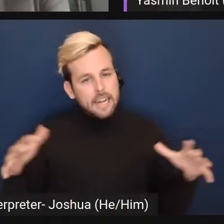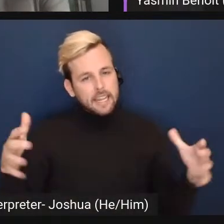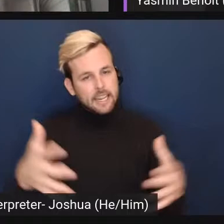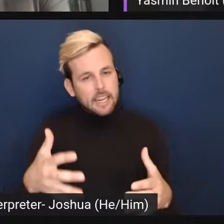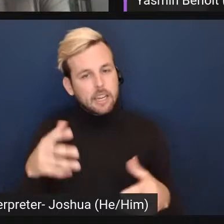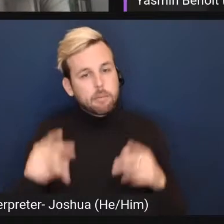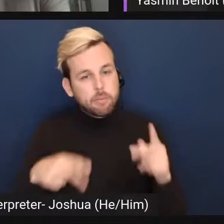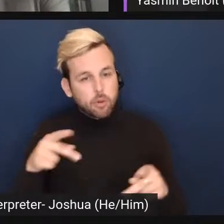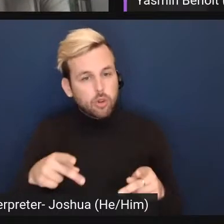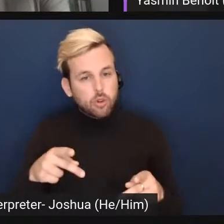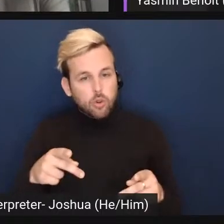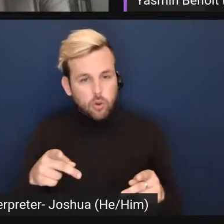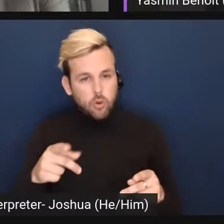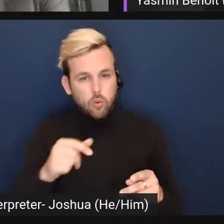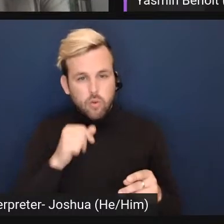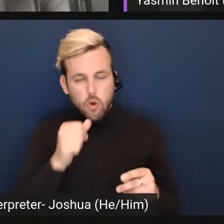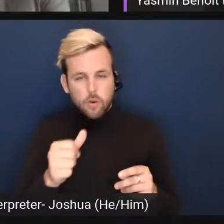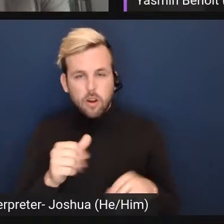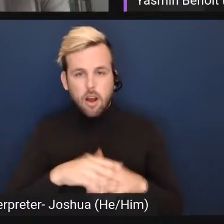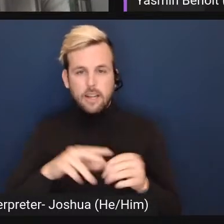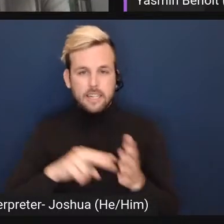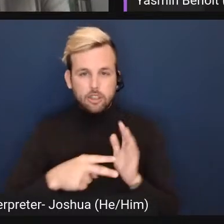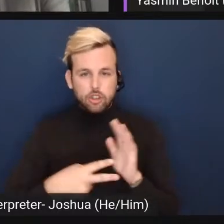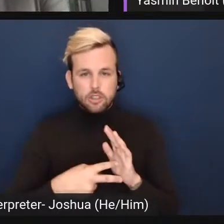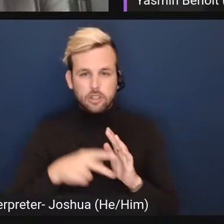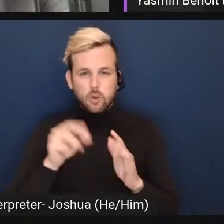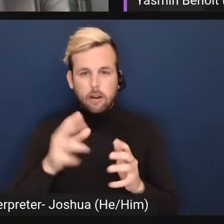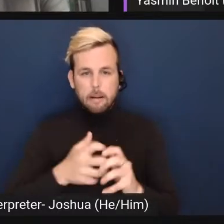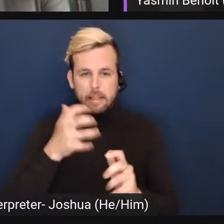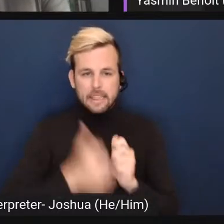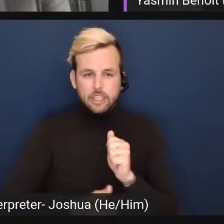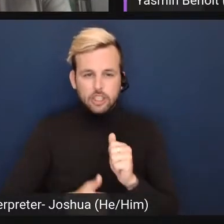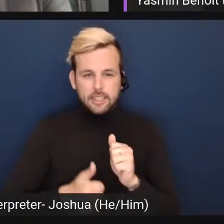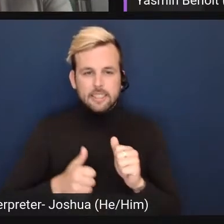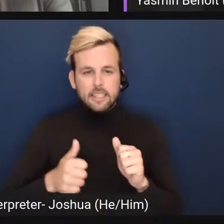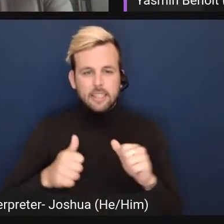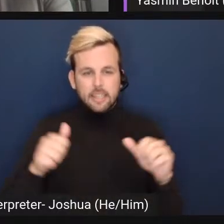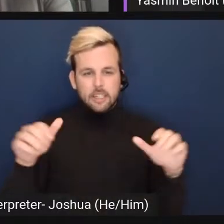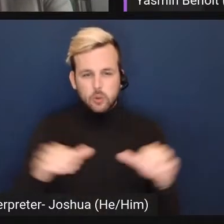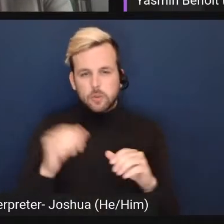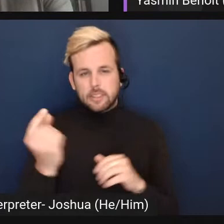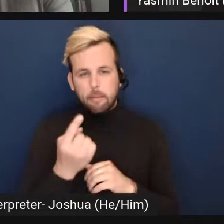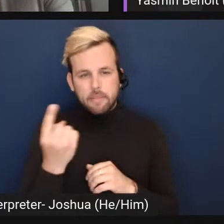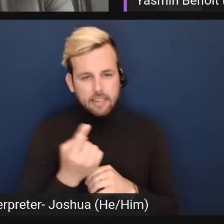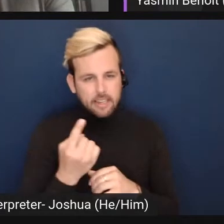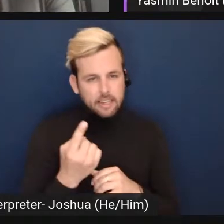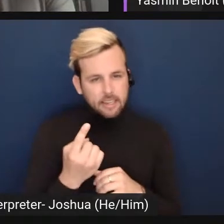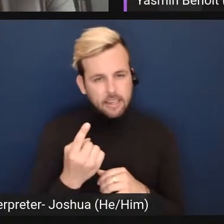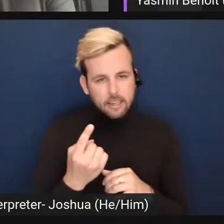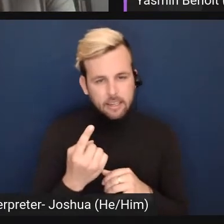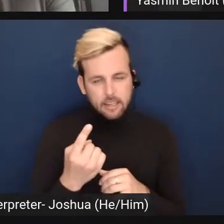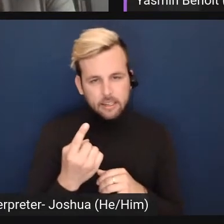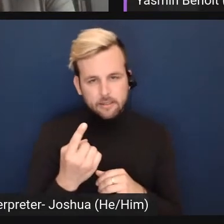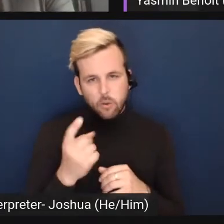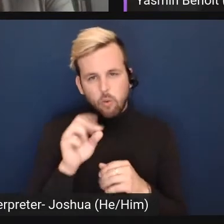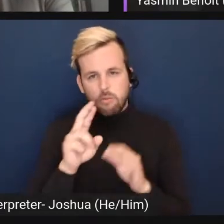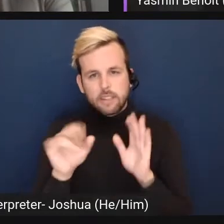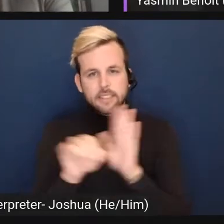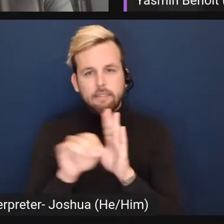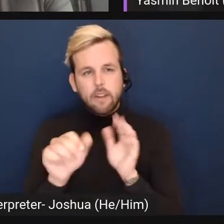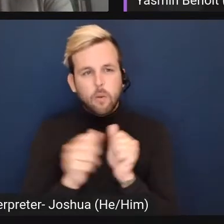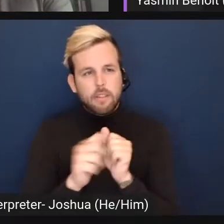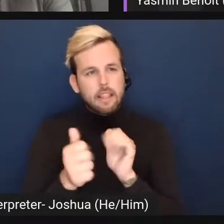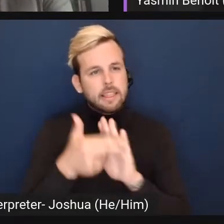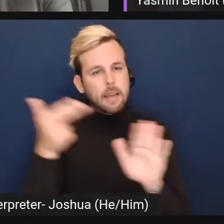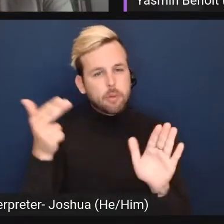people would not intentionally or maliciously do something or identify with a